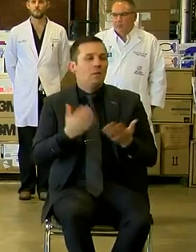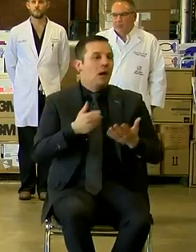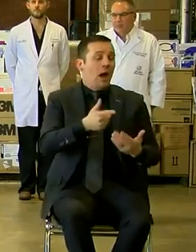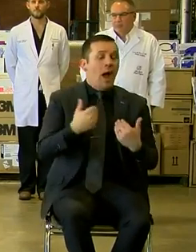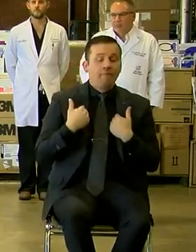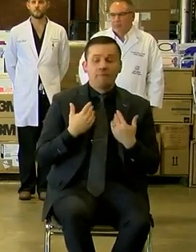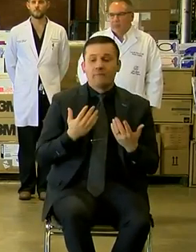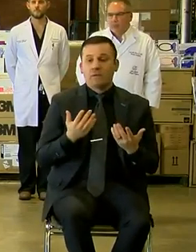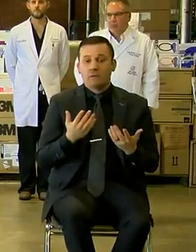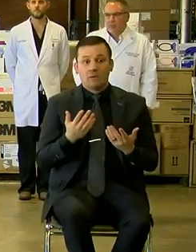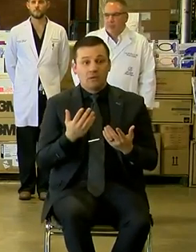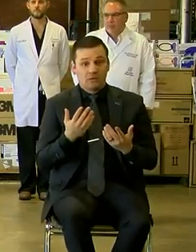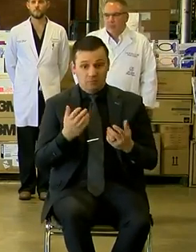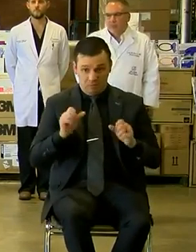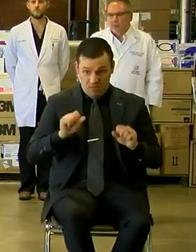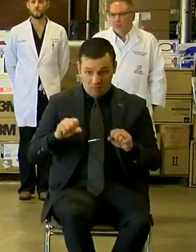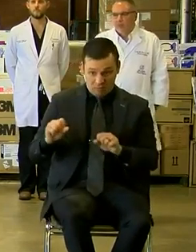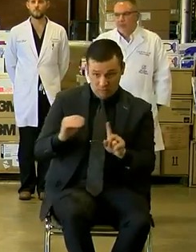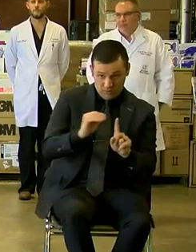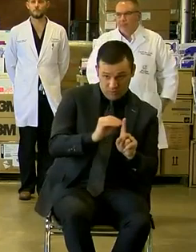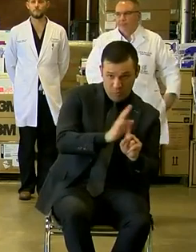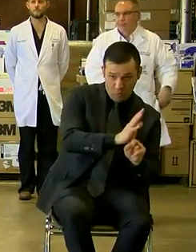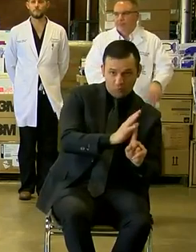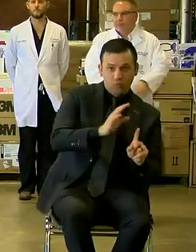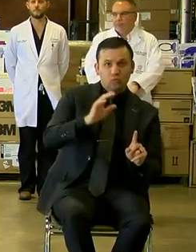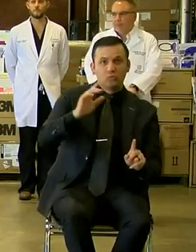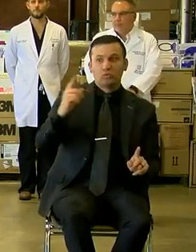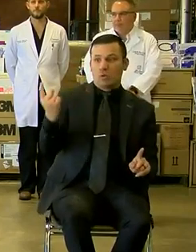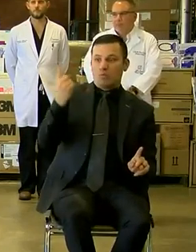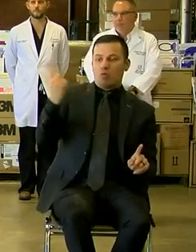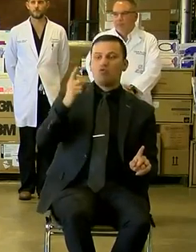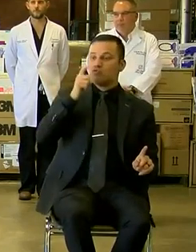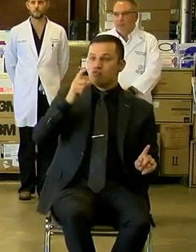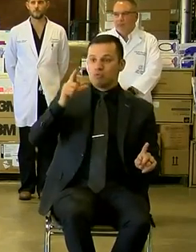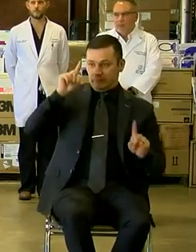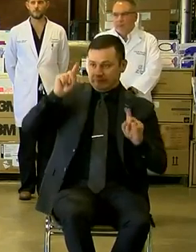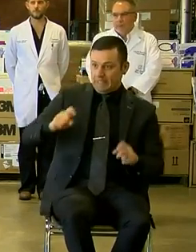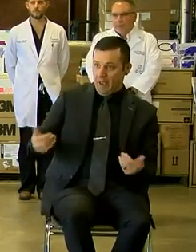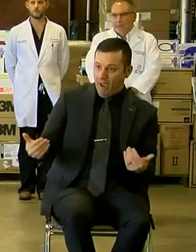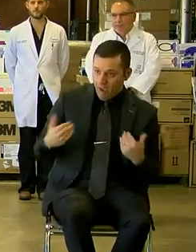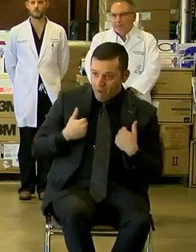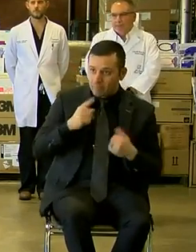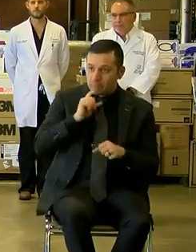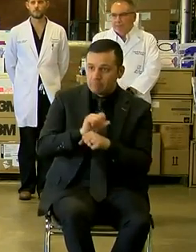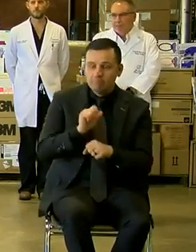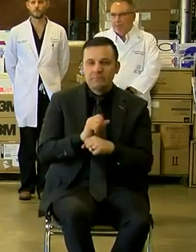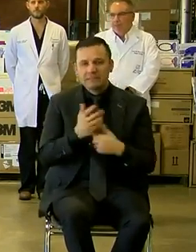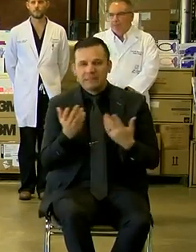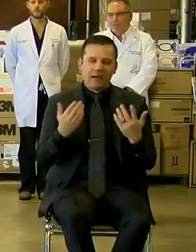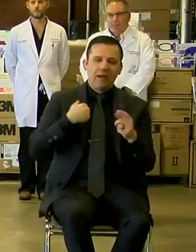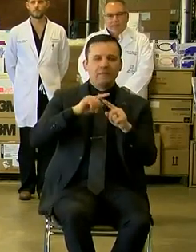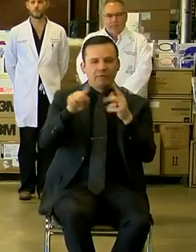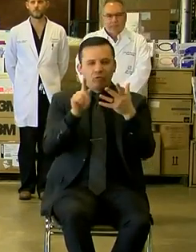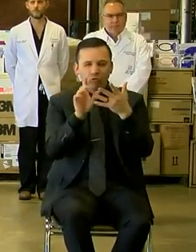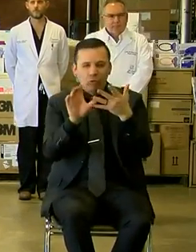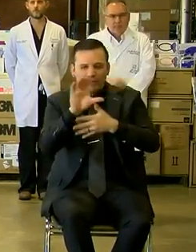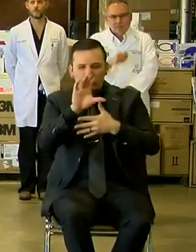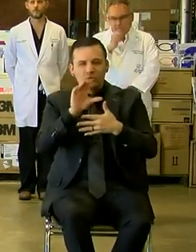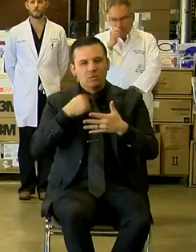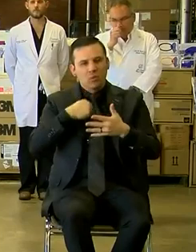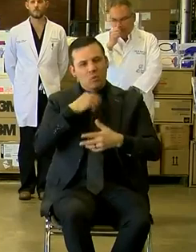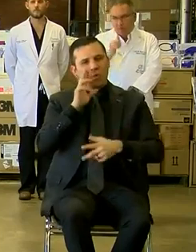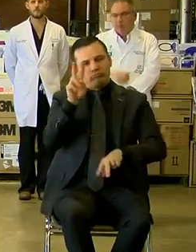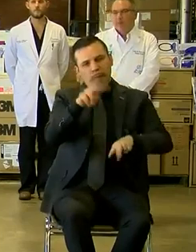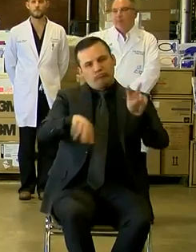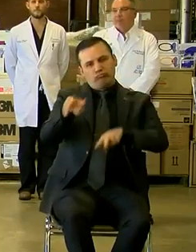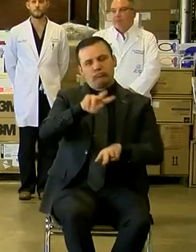have been exposed in one way or another to someone who has tested positive for COVID-19. There are different criteria that are looked at.